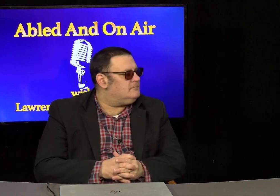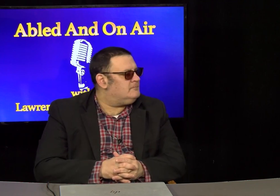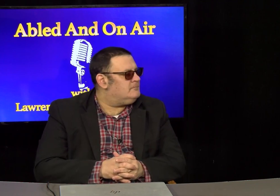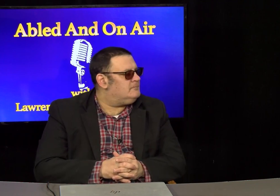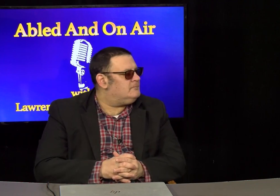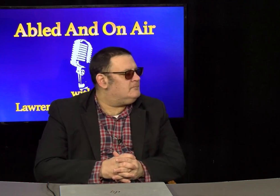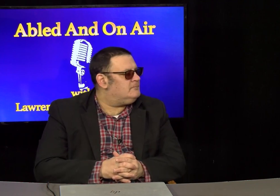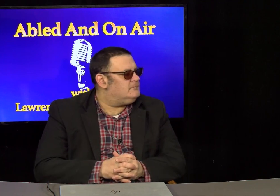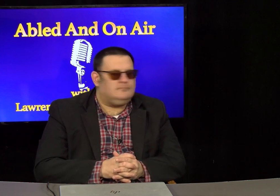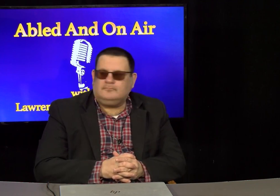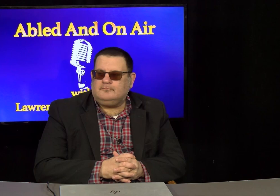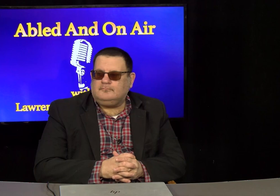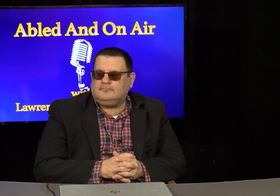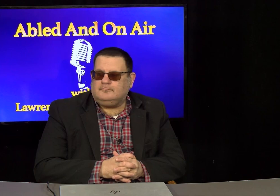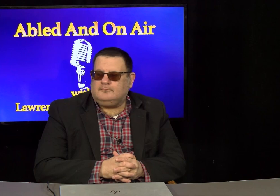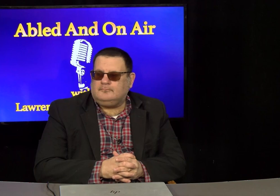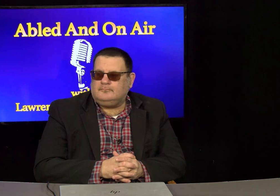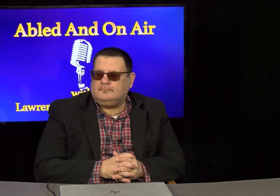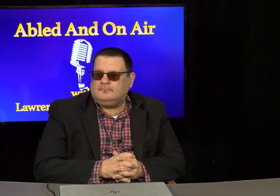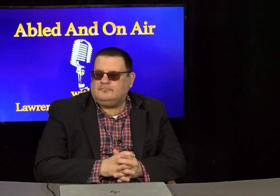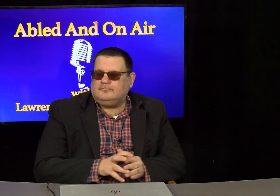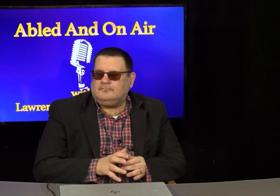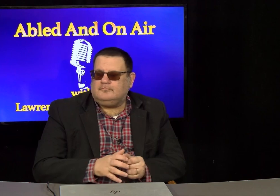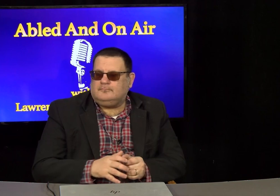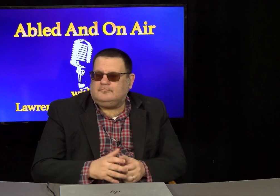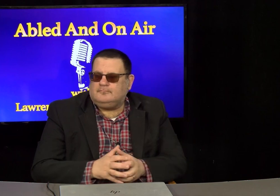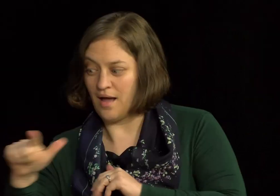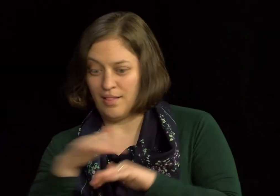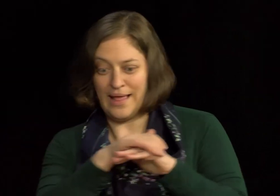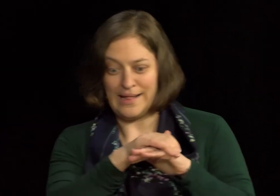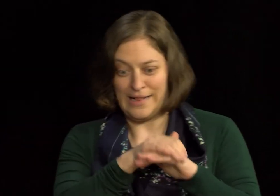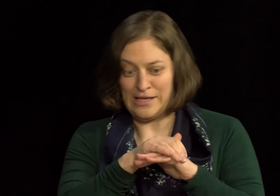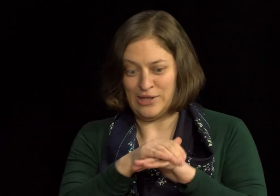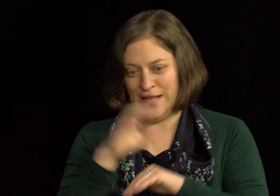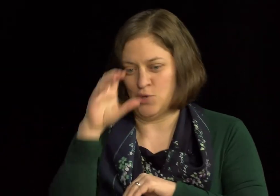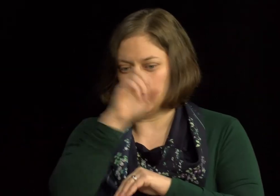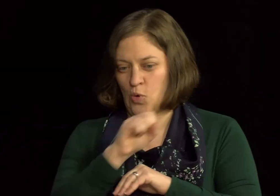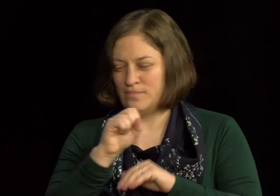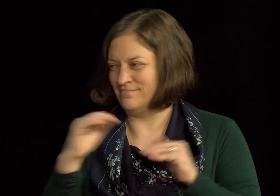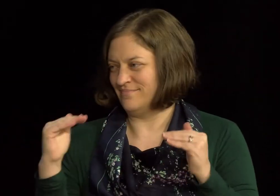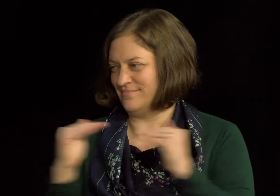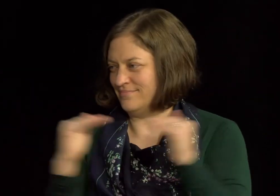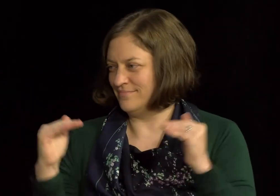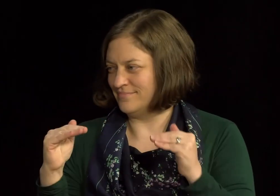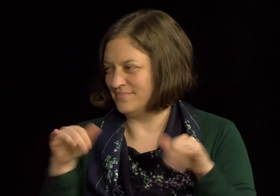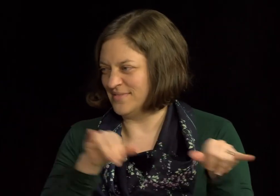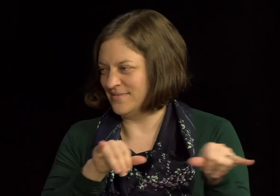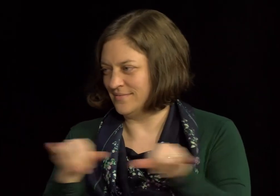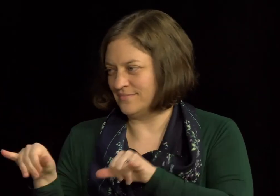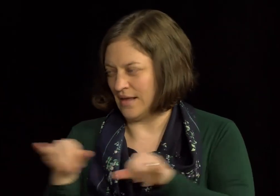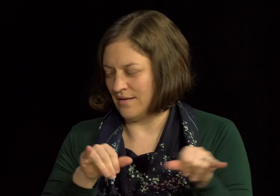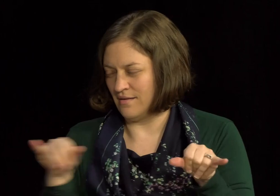Hmm. Well, for example, people think that ASL and English are the same,